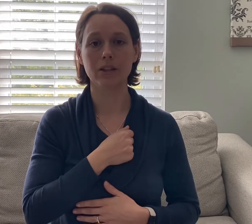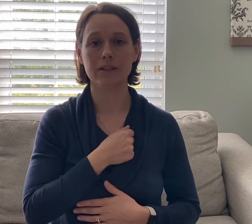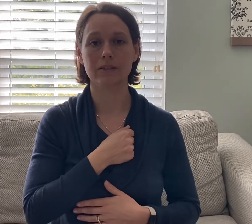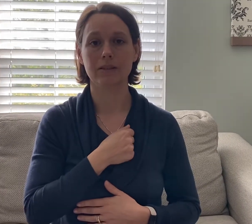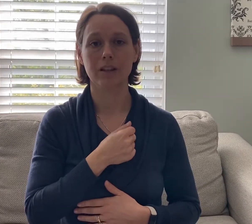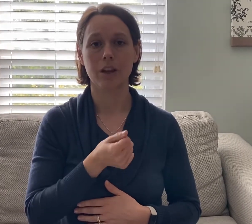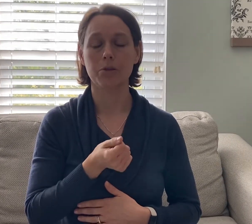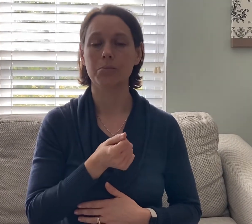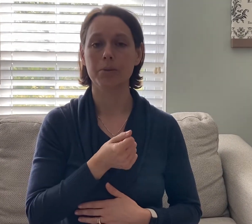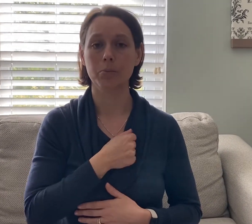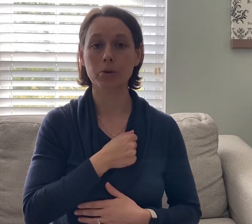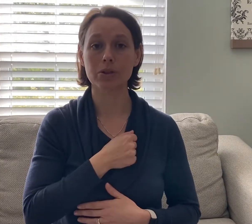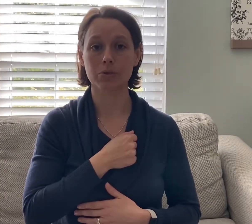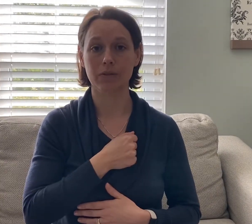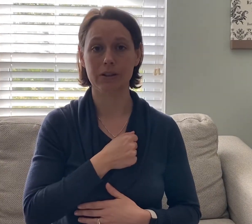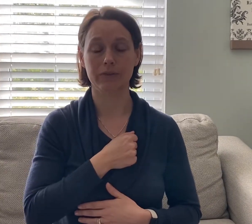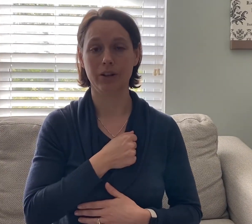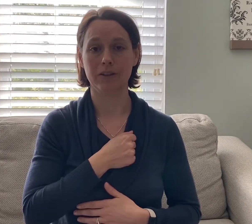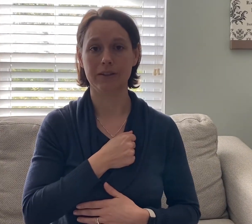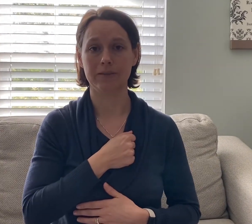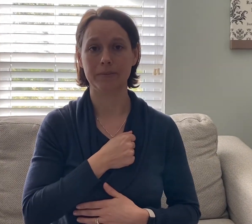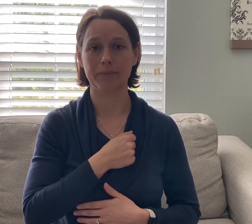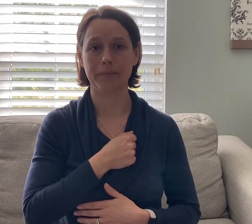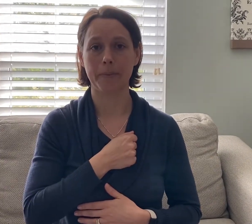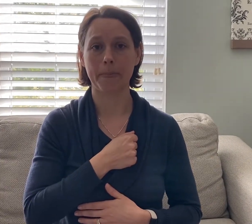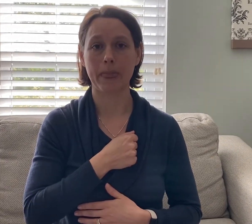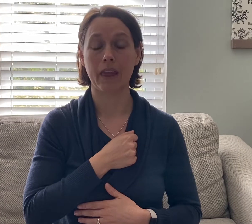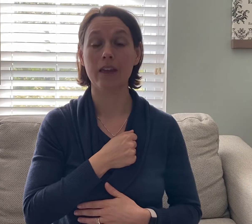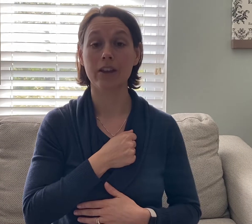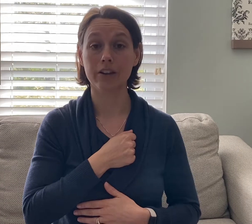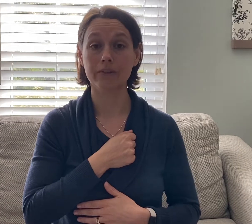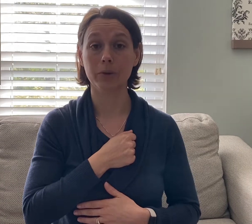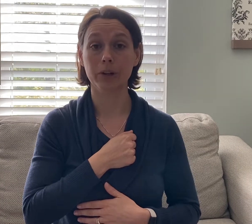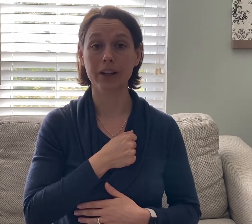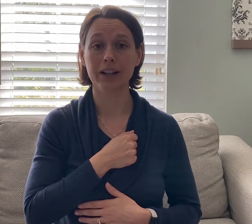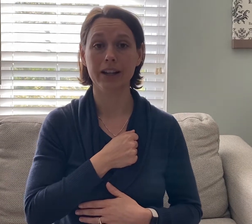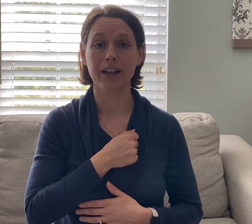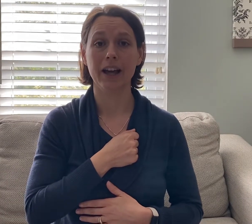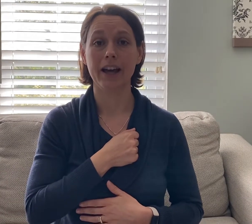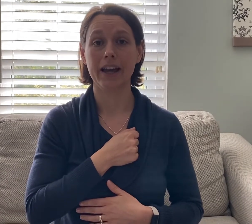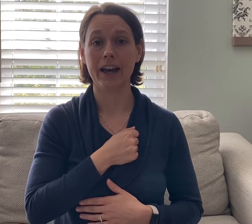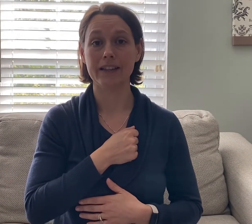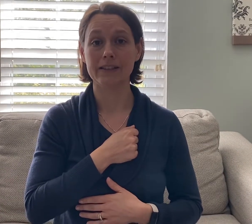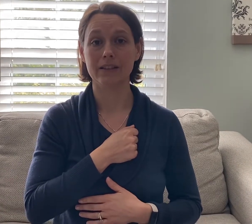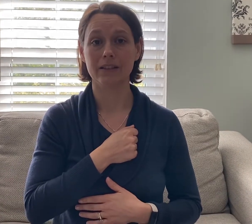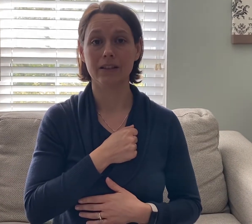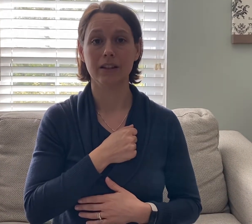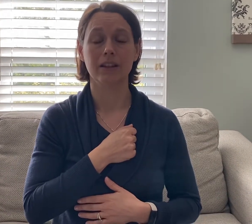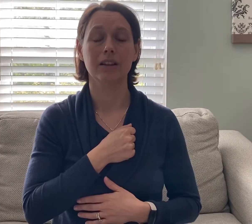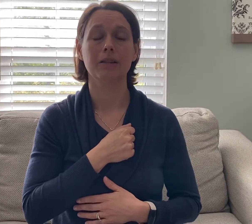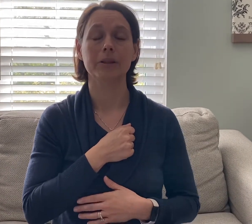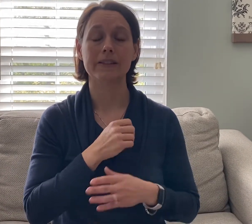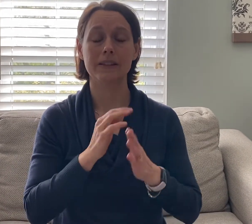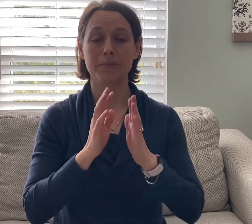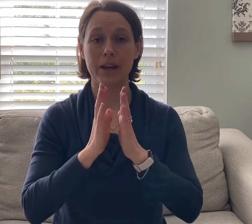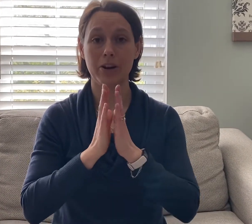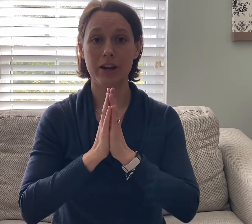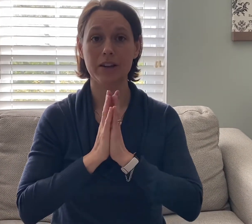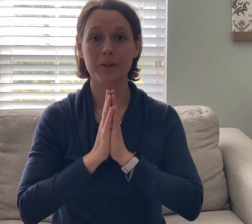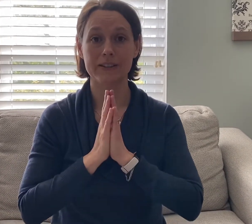through my most grievous fault therefore I ask blessed Mary I'm gonna say it